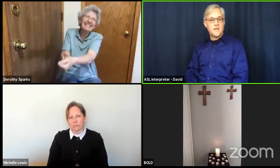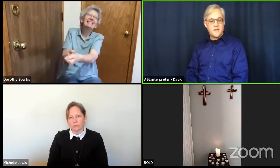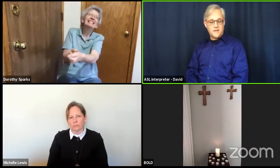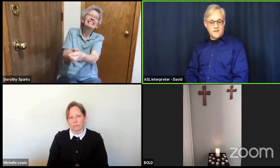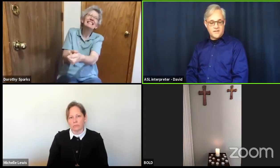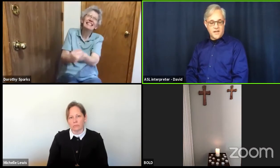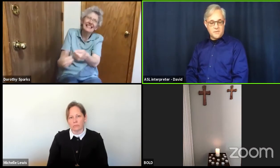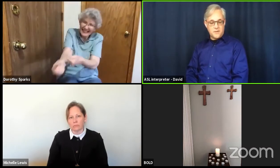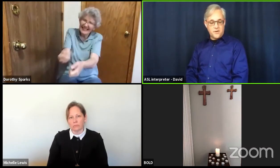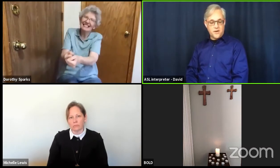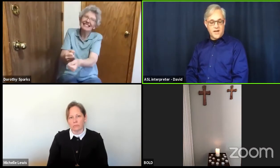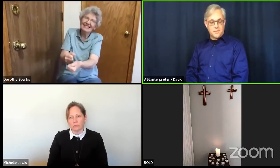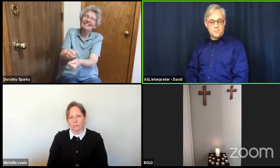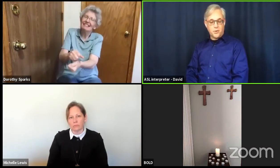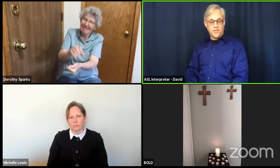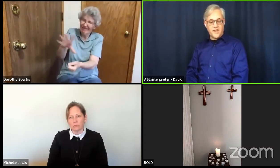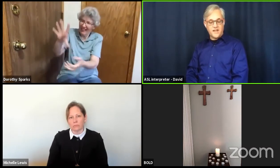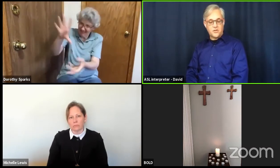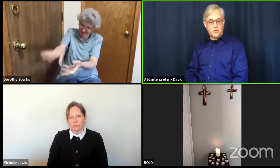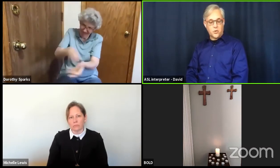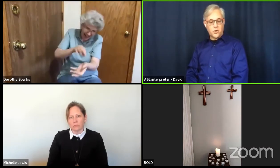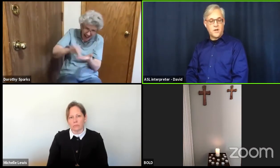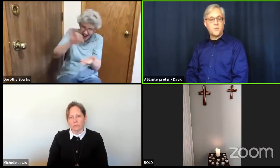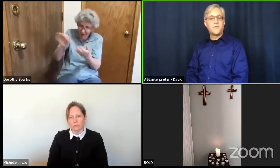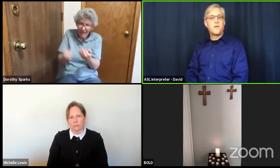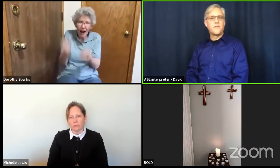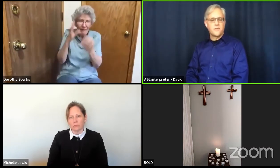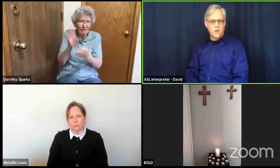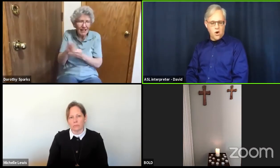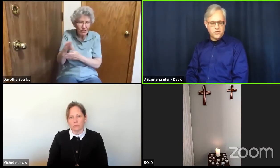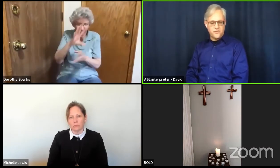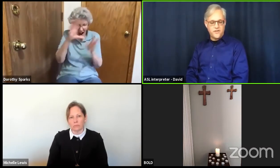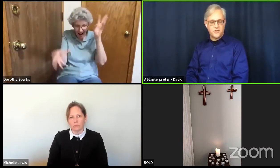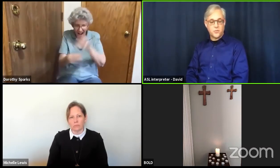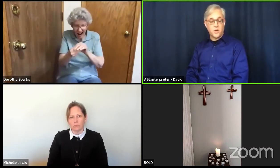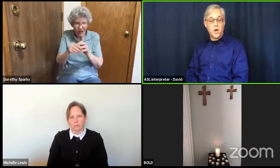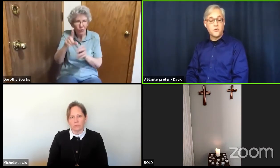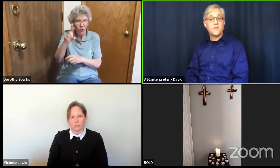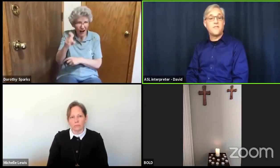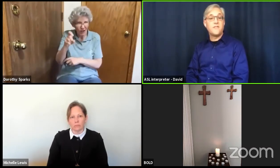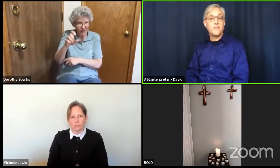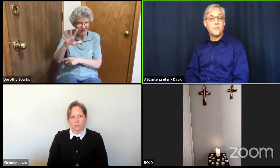Simon Peter got up and pulled the net to shore. It was full of large fish, 153 of them.